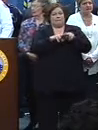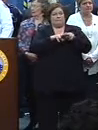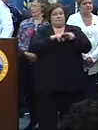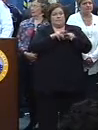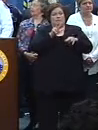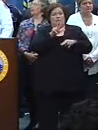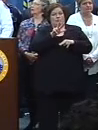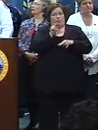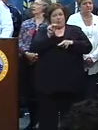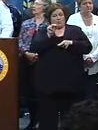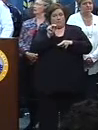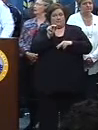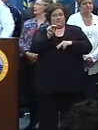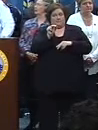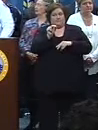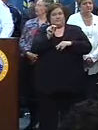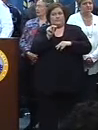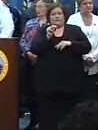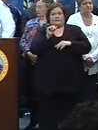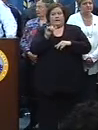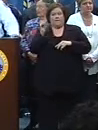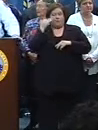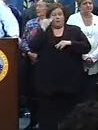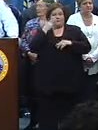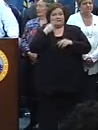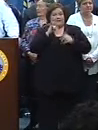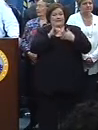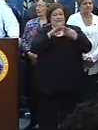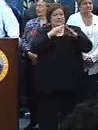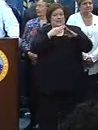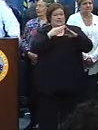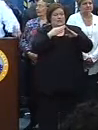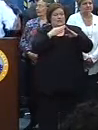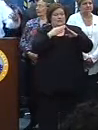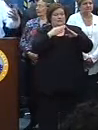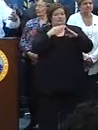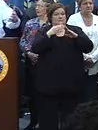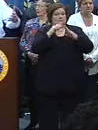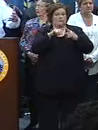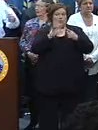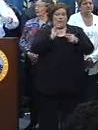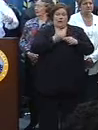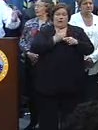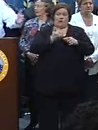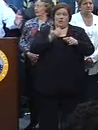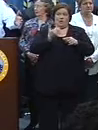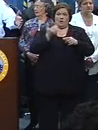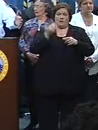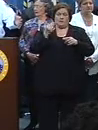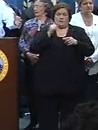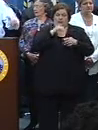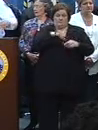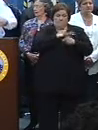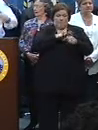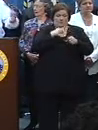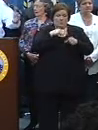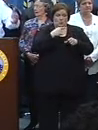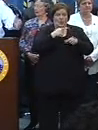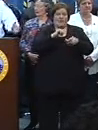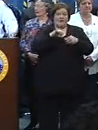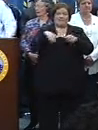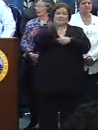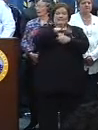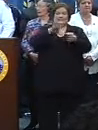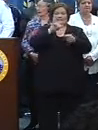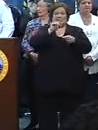additional 30 to those. As the mayor pointed out, citywide, the call demand to our police department, outside of the French Quarter, the city